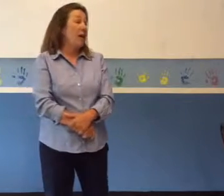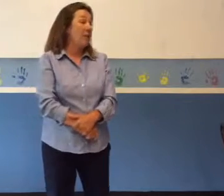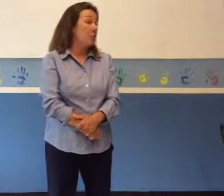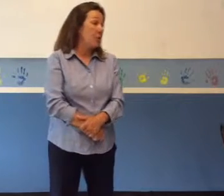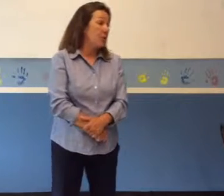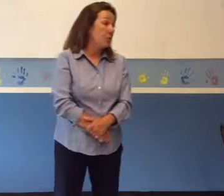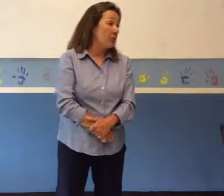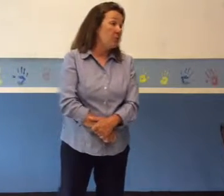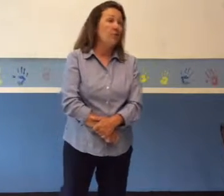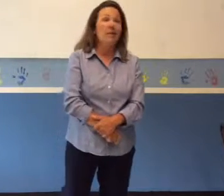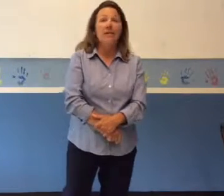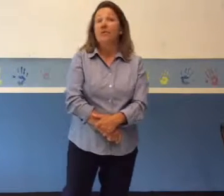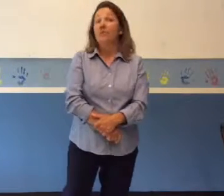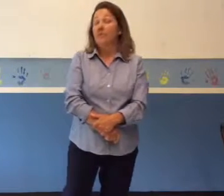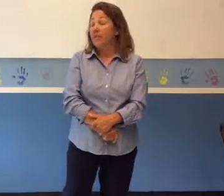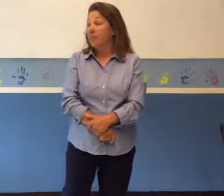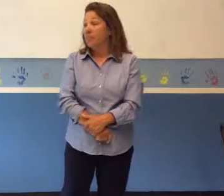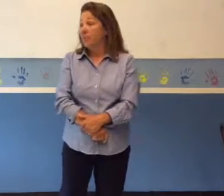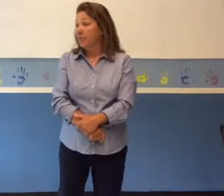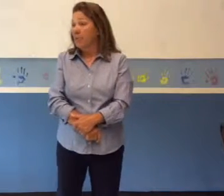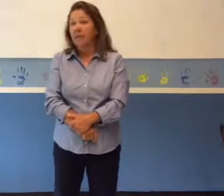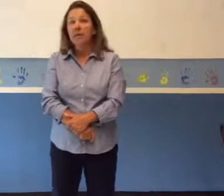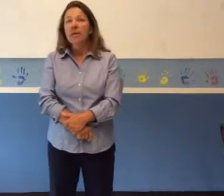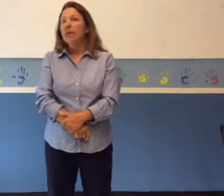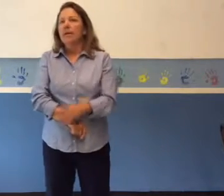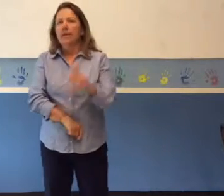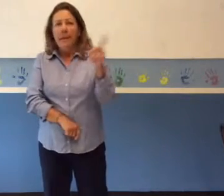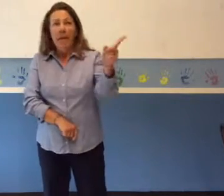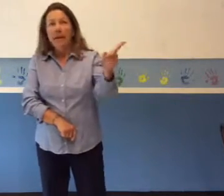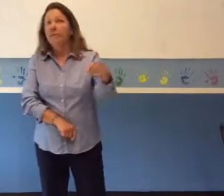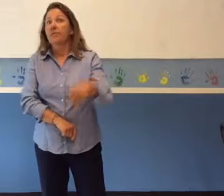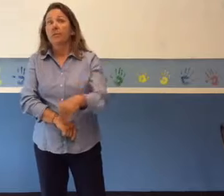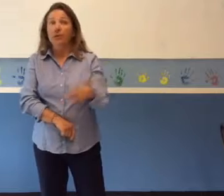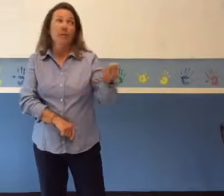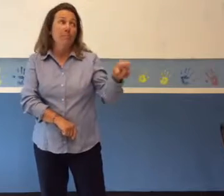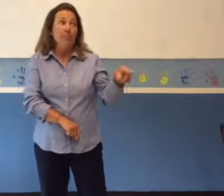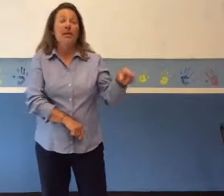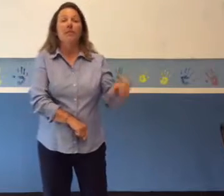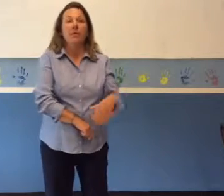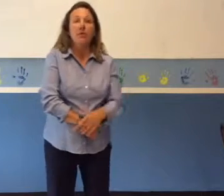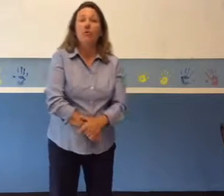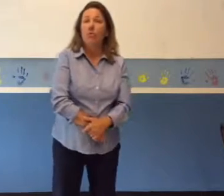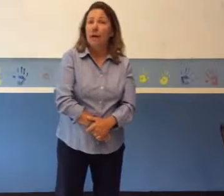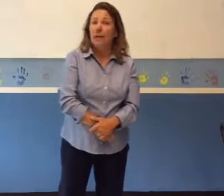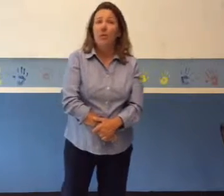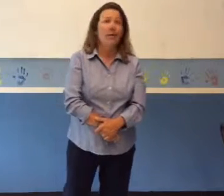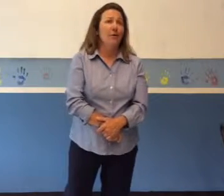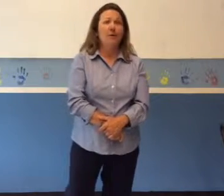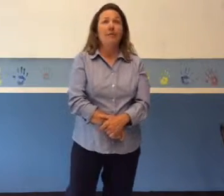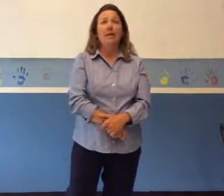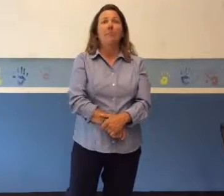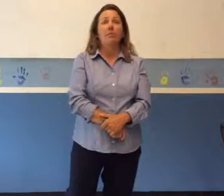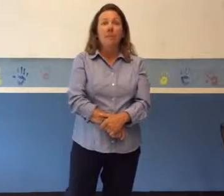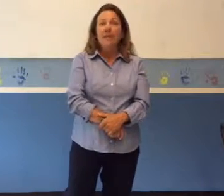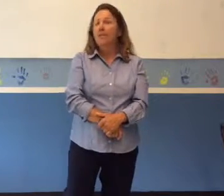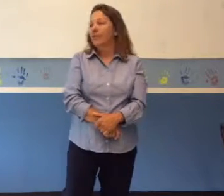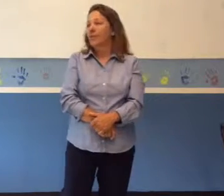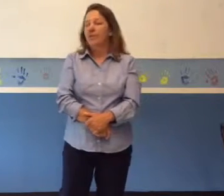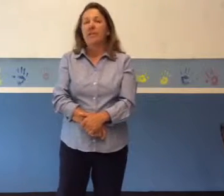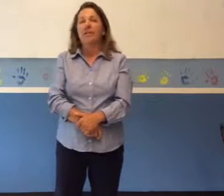graduation rates are less than 55% and less than 30% of those who graduate are even able to meet or exceed